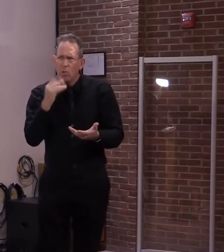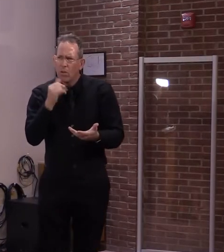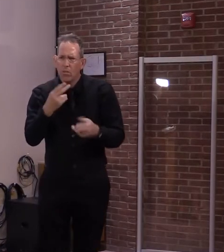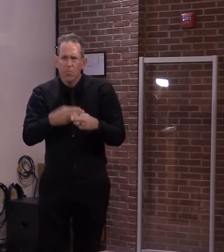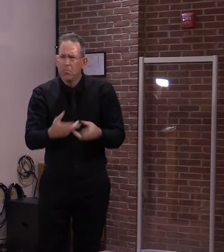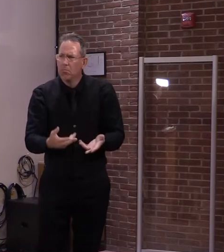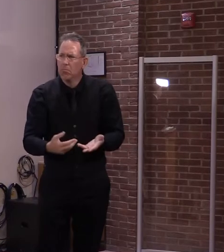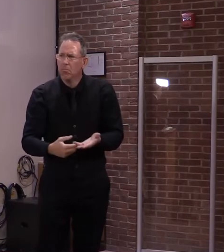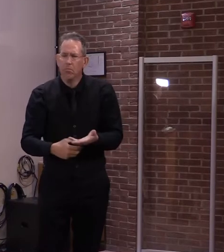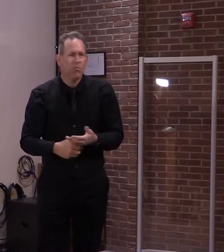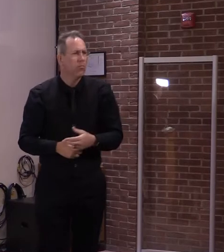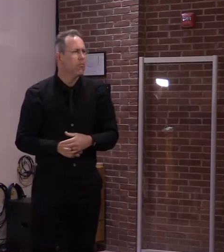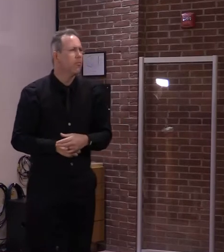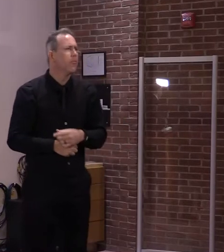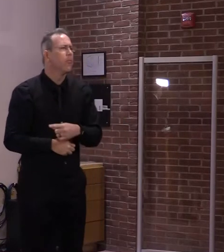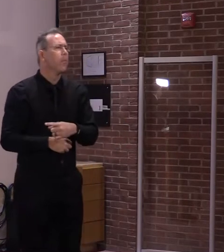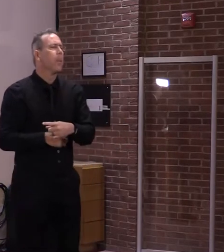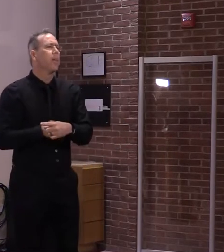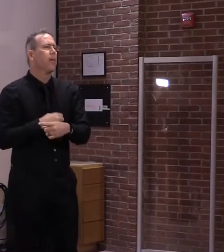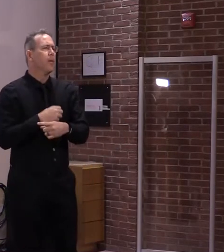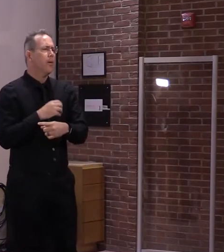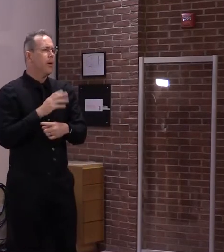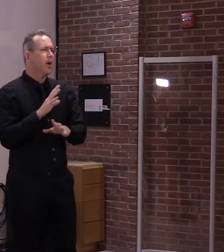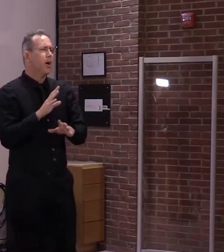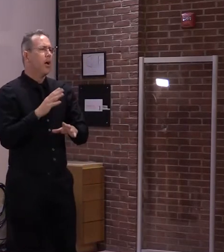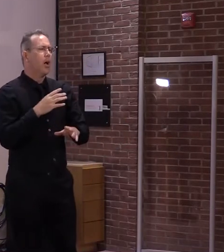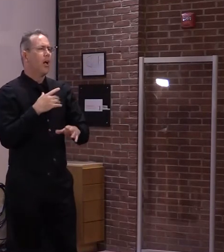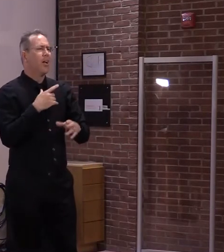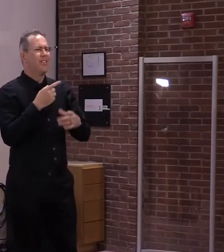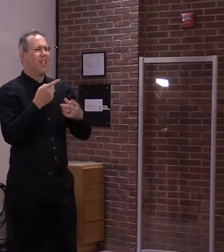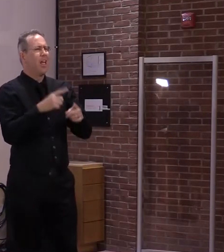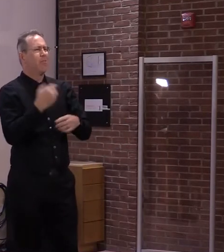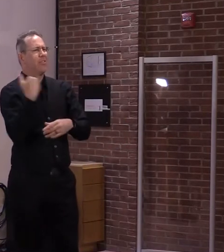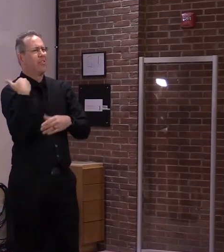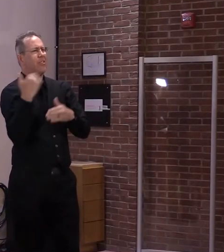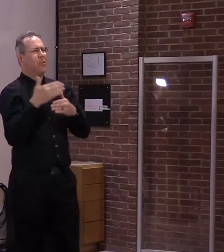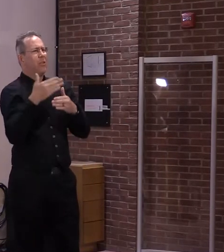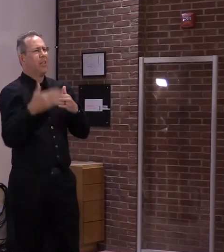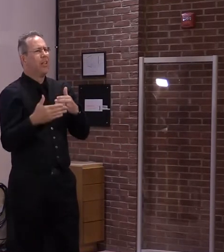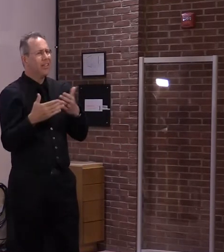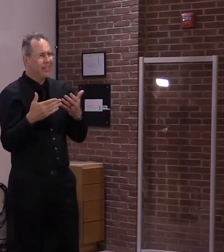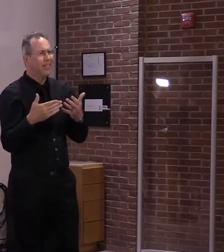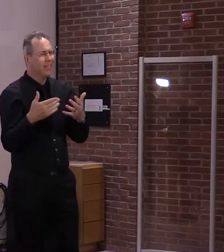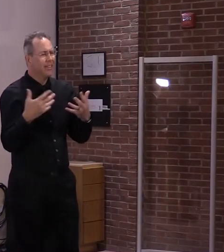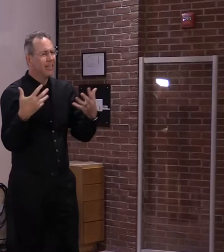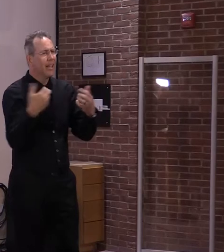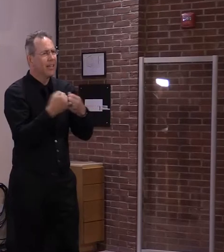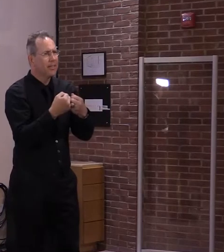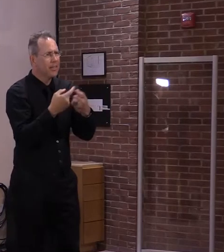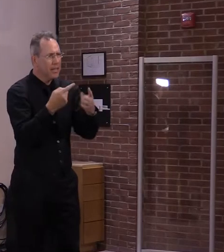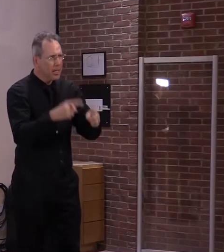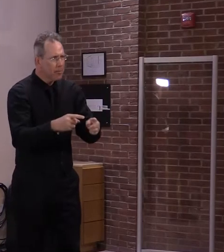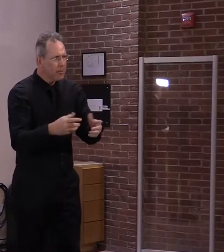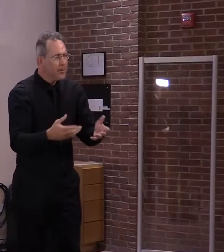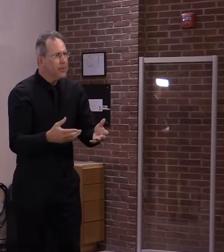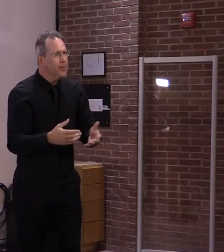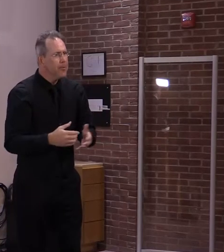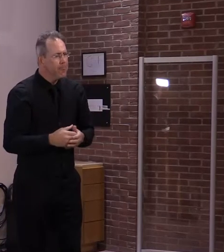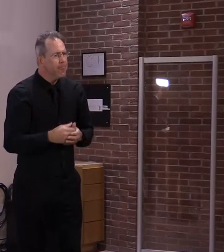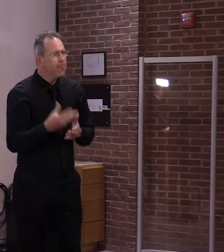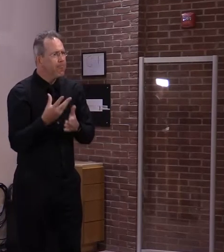last year or so based on another incident. It forced us to reflect on that and look at the statute.